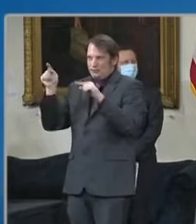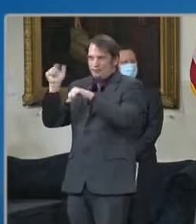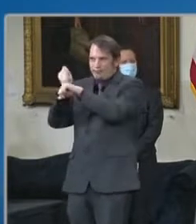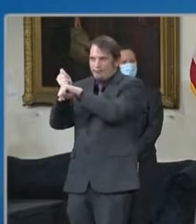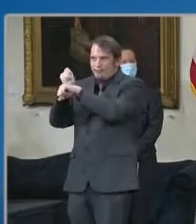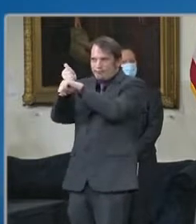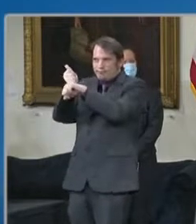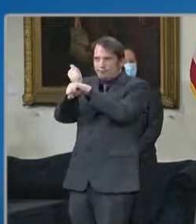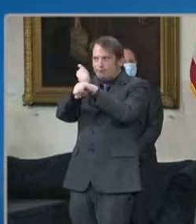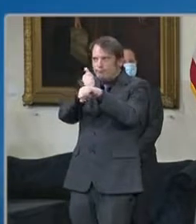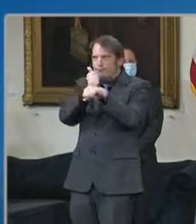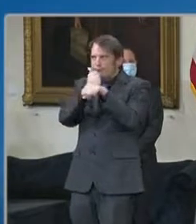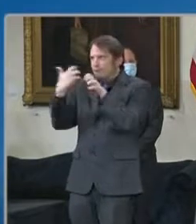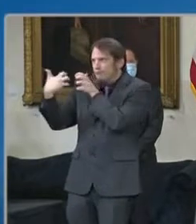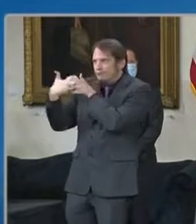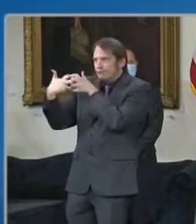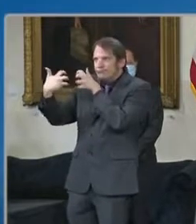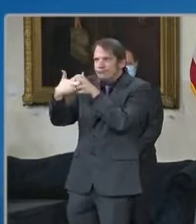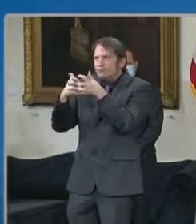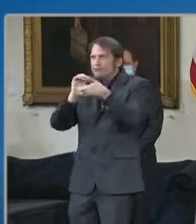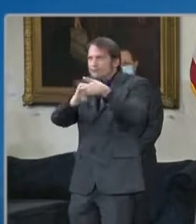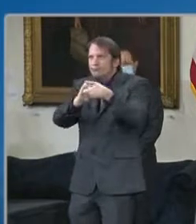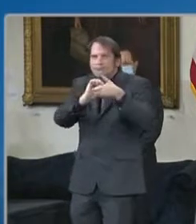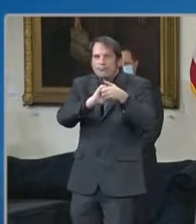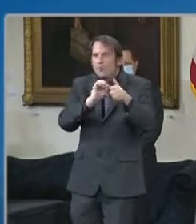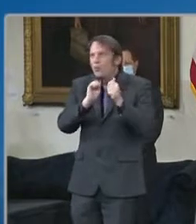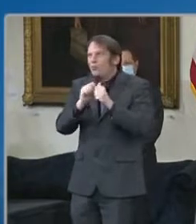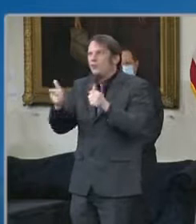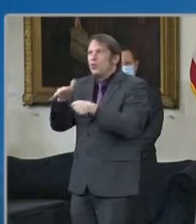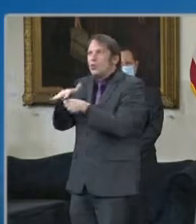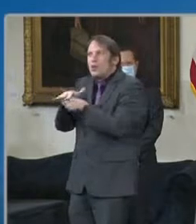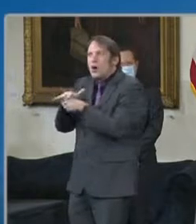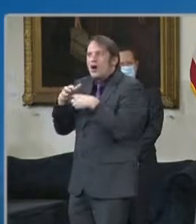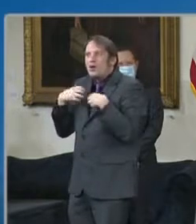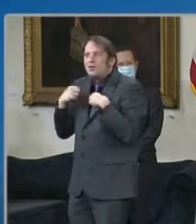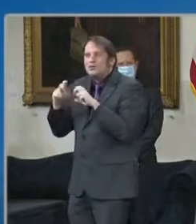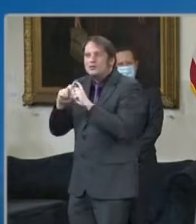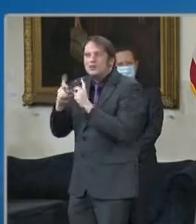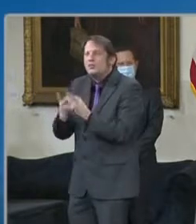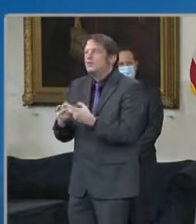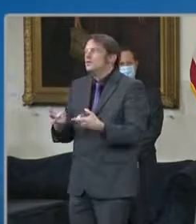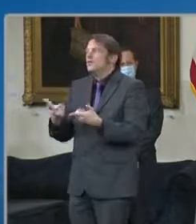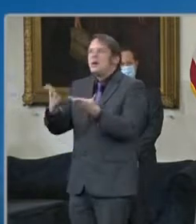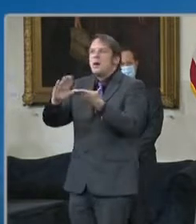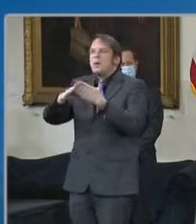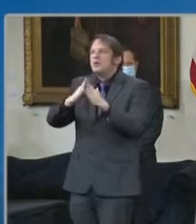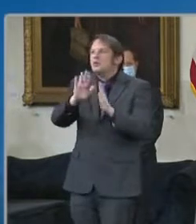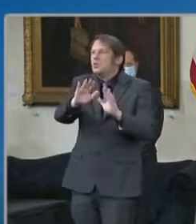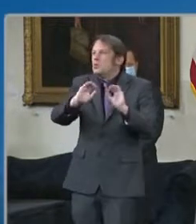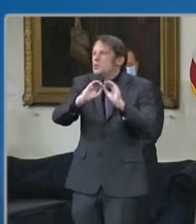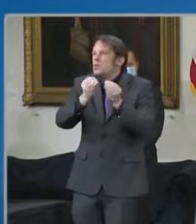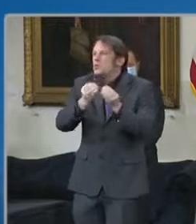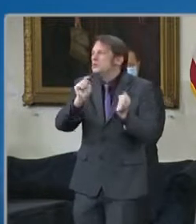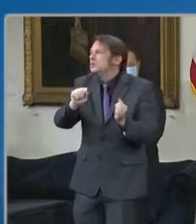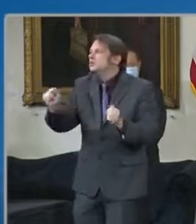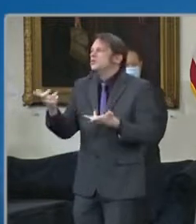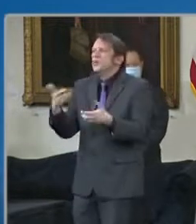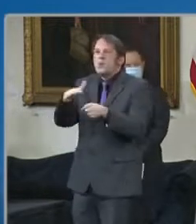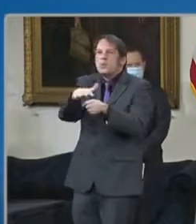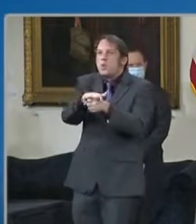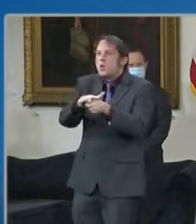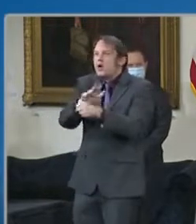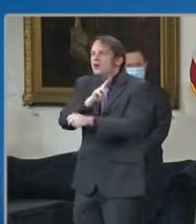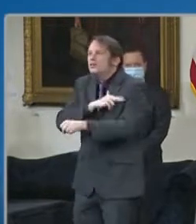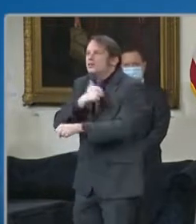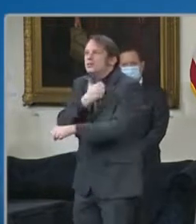partnerships with local health departments and community-based organizations. But through this new grant program, hospitals